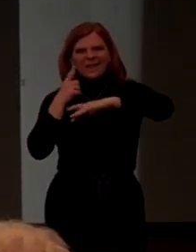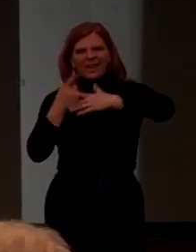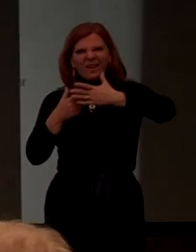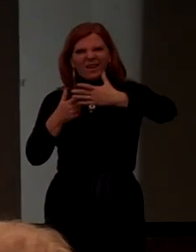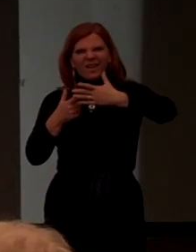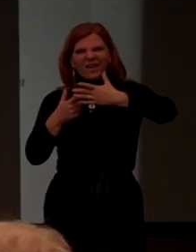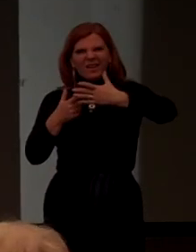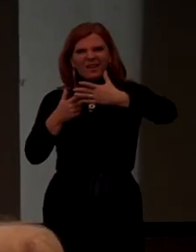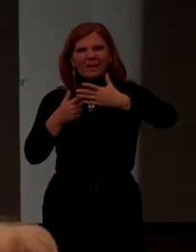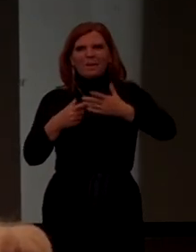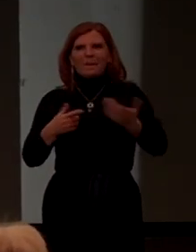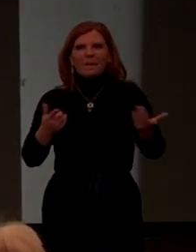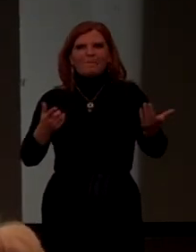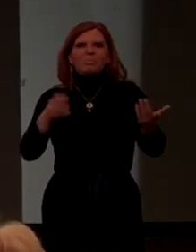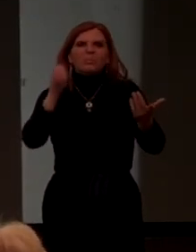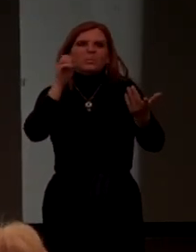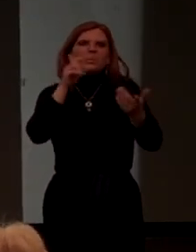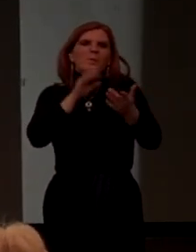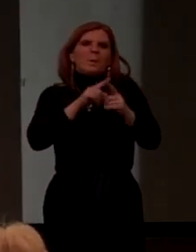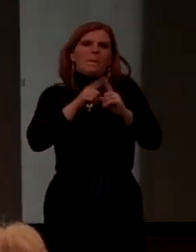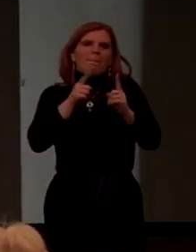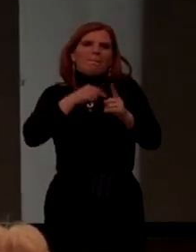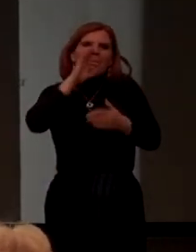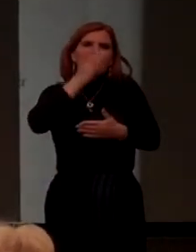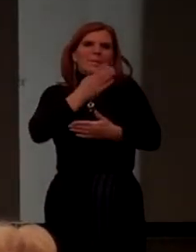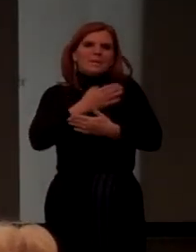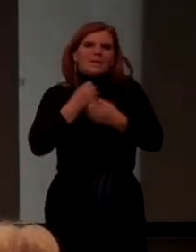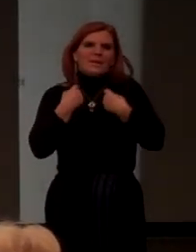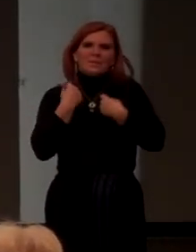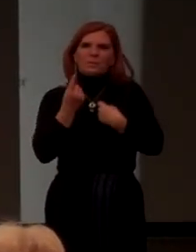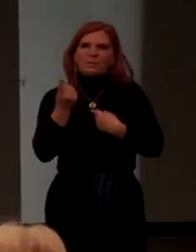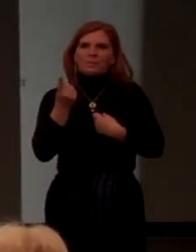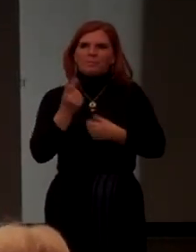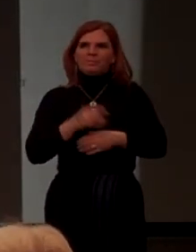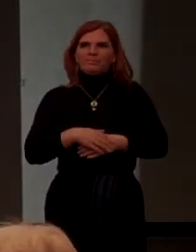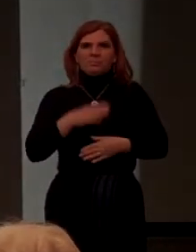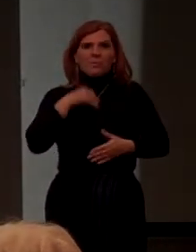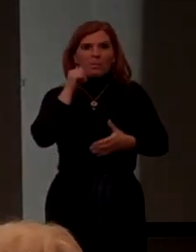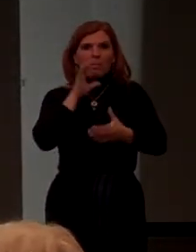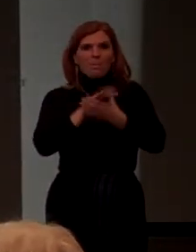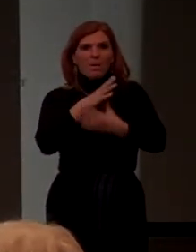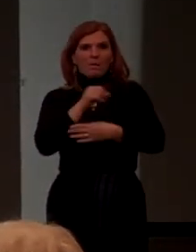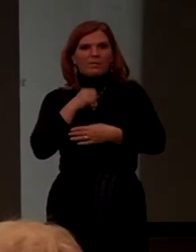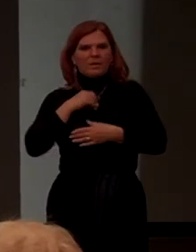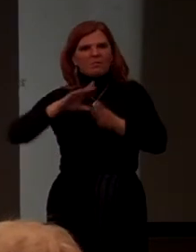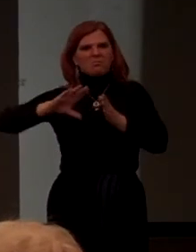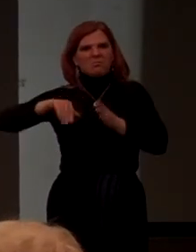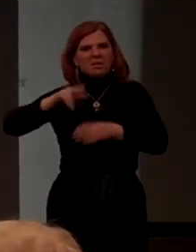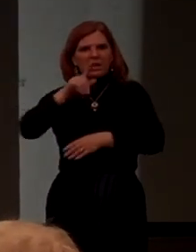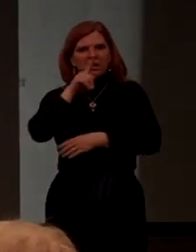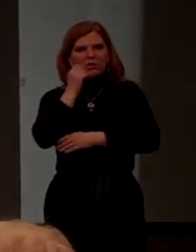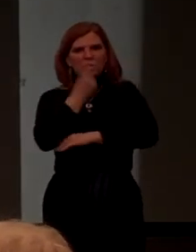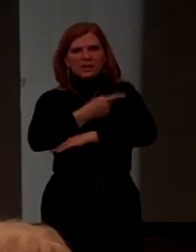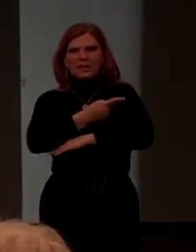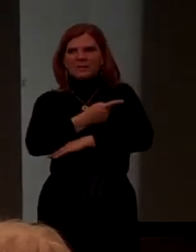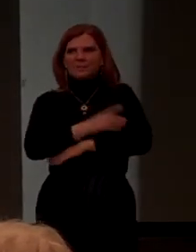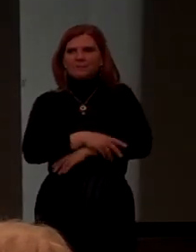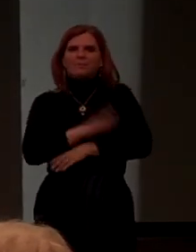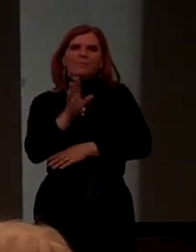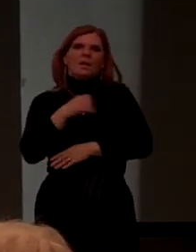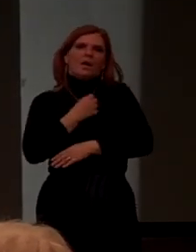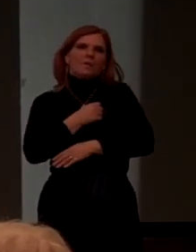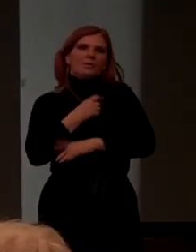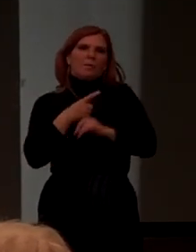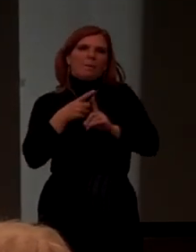He's got this, he's got, we, Alice and I had a late lunch today, and we're sitting next to, you know, I'm